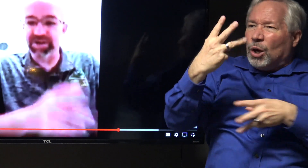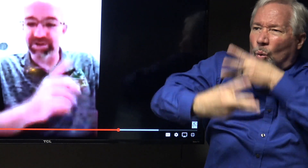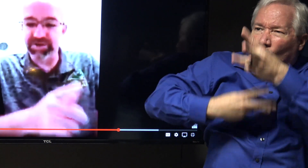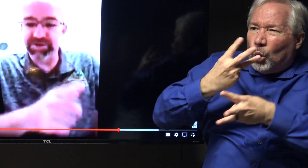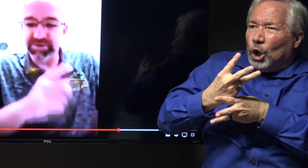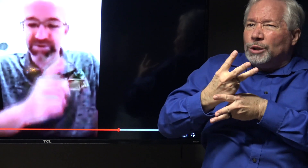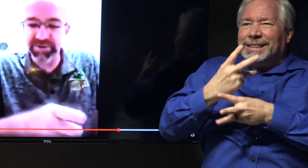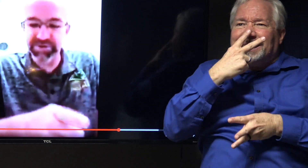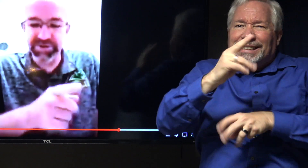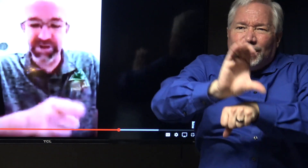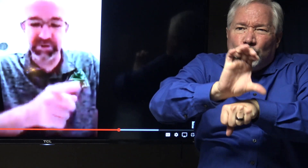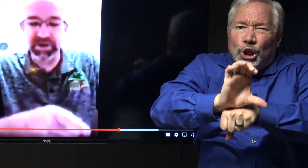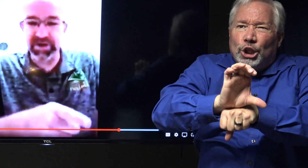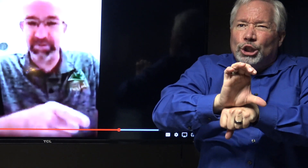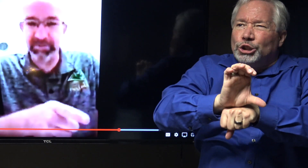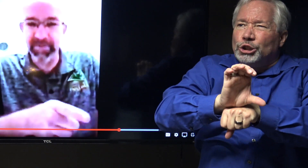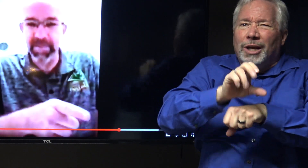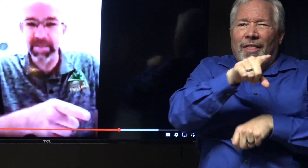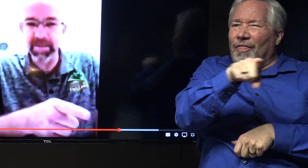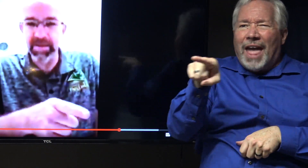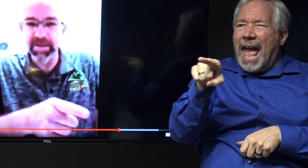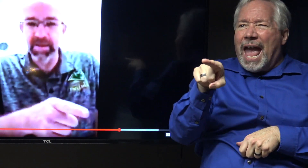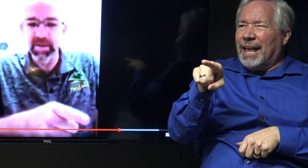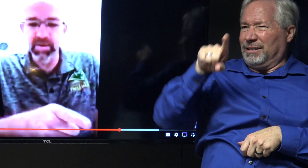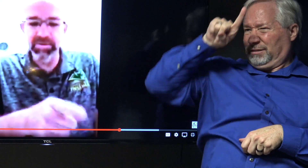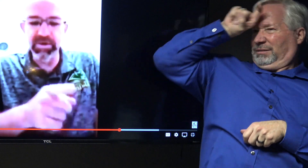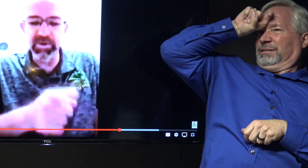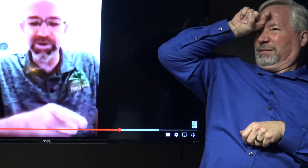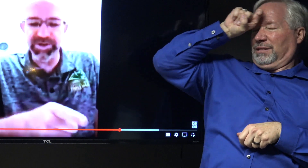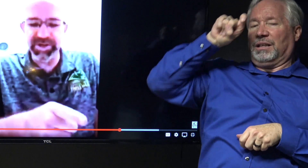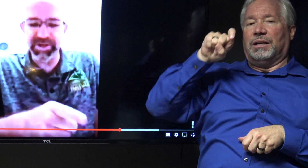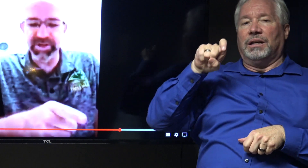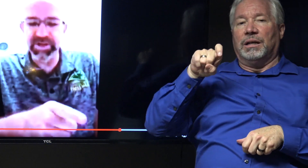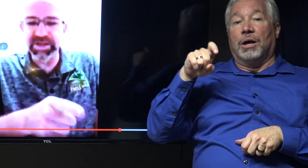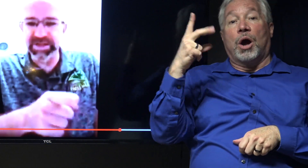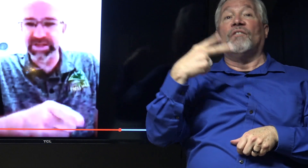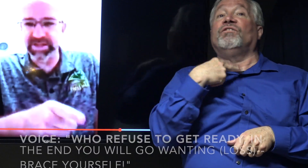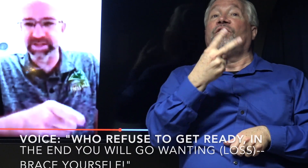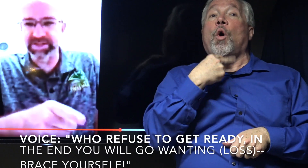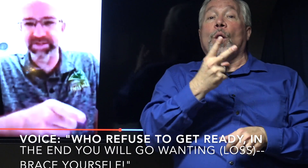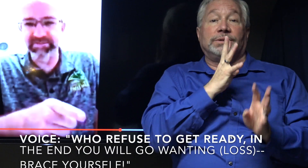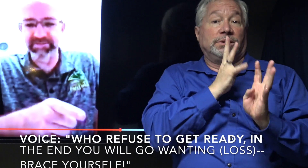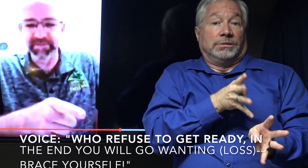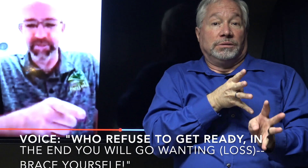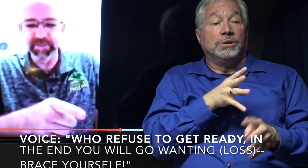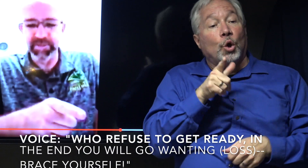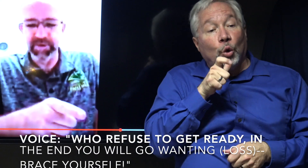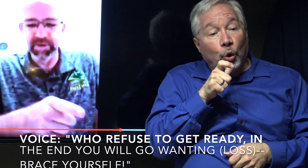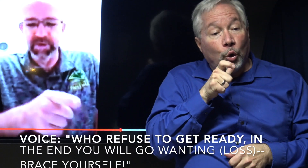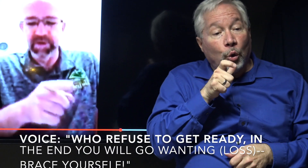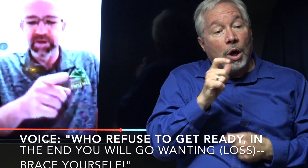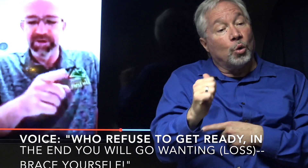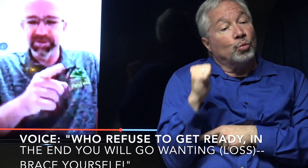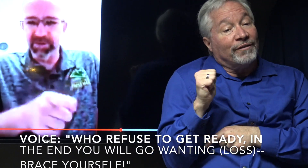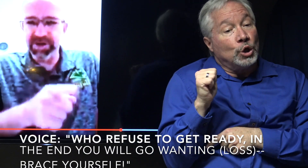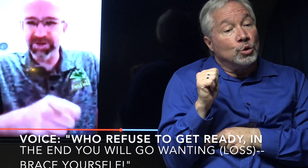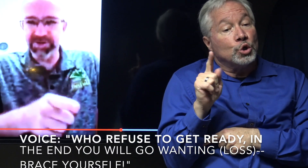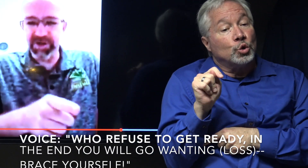a voice say those who refuse to get ready will be wanting in the end. So brace